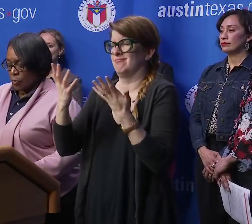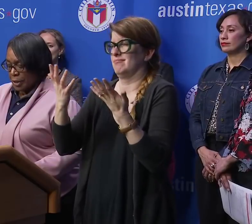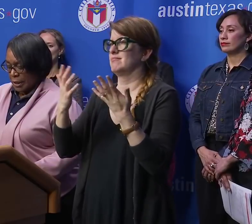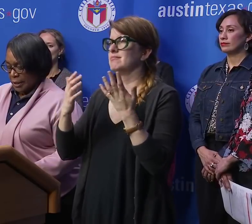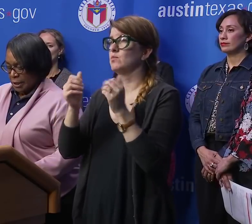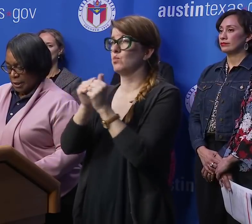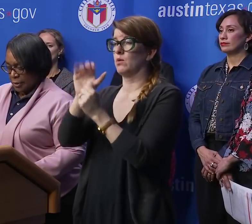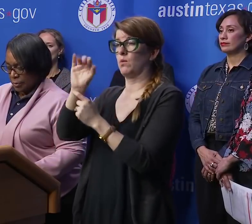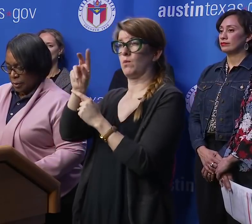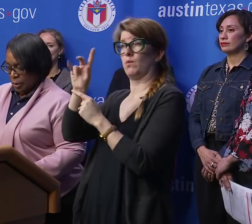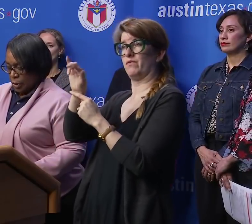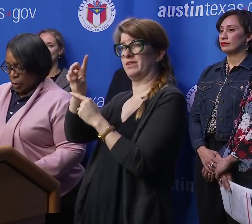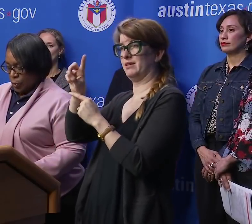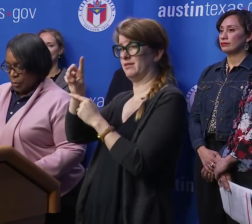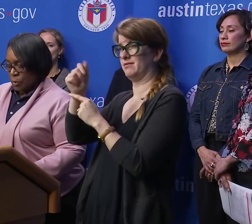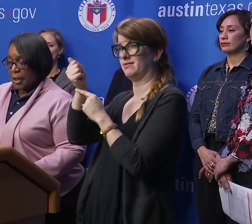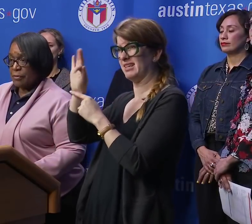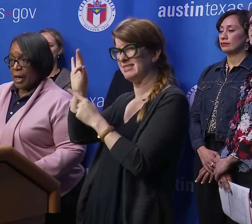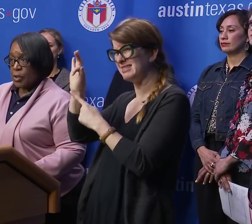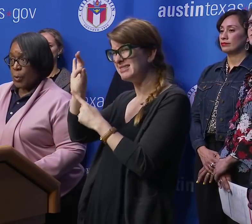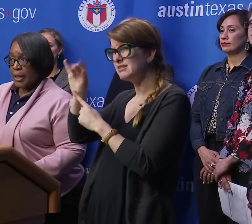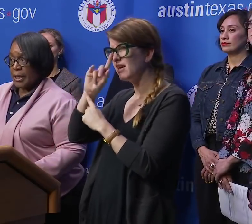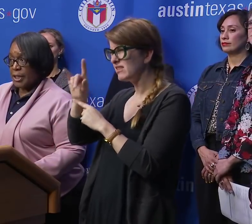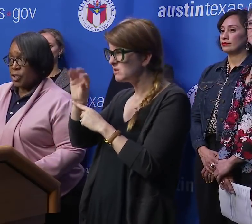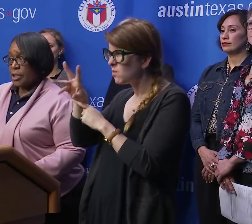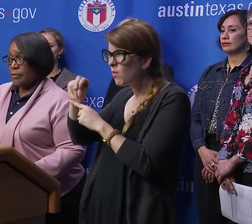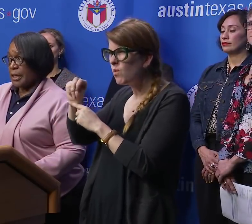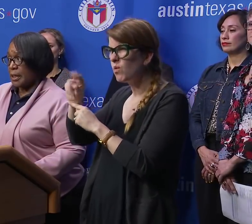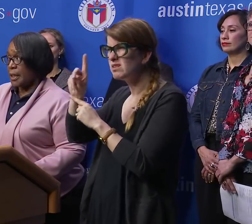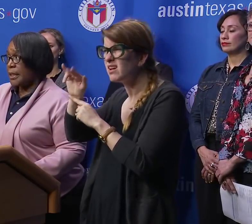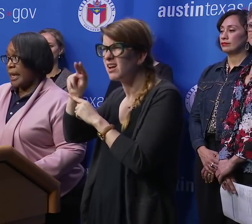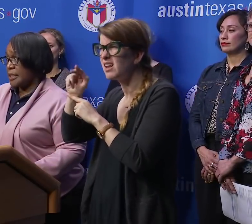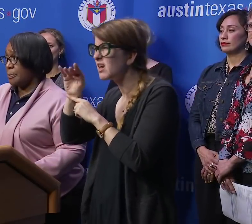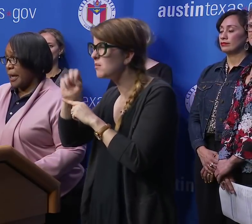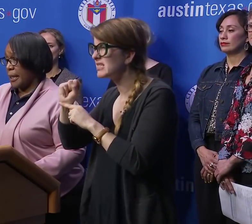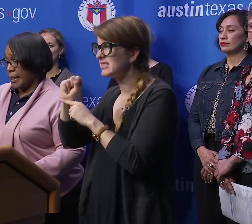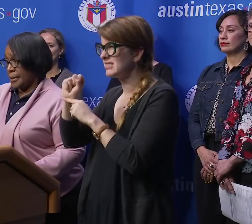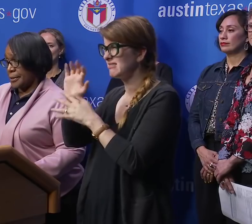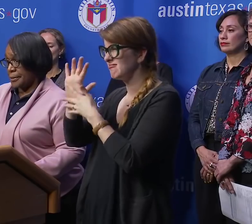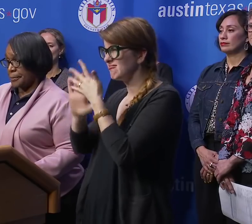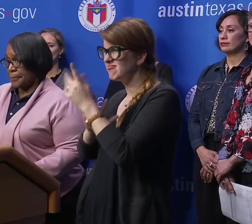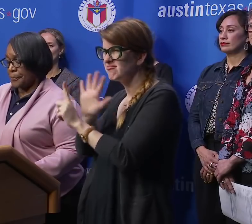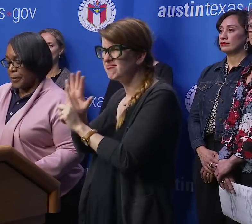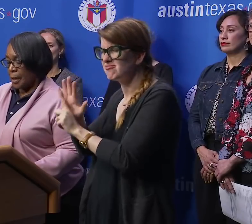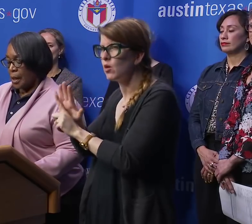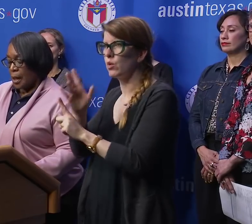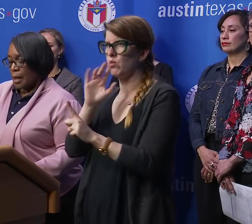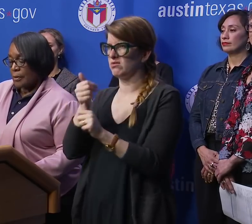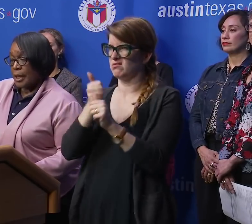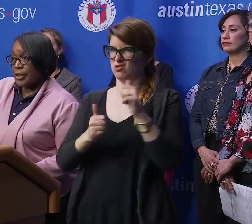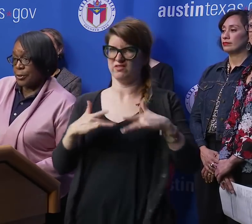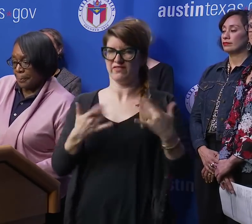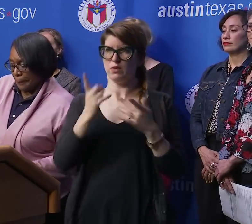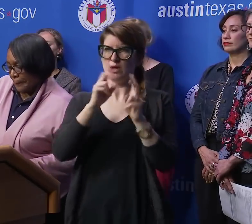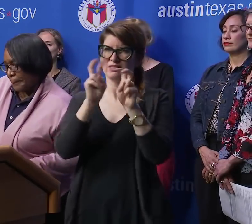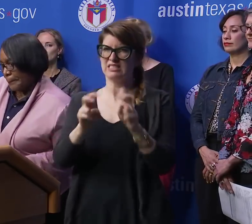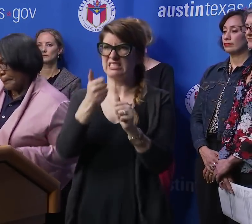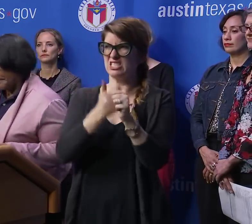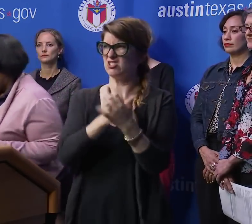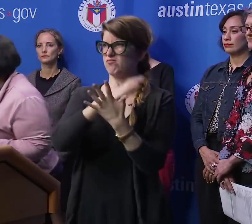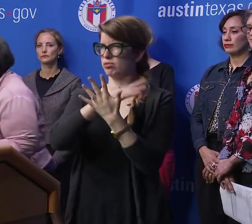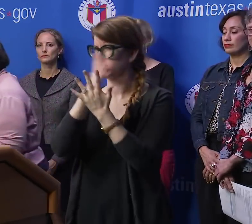COVID-19, we will evaluate each event case by case. Thank you.